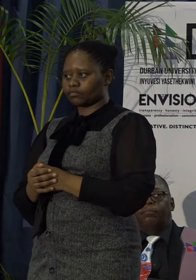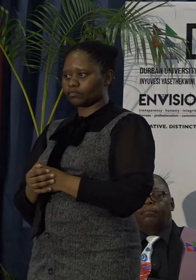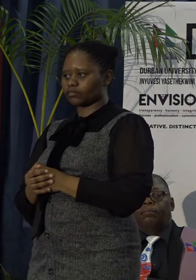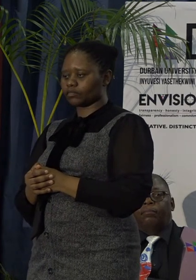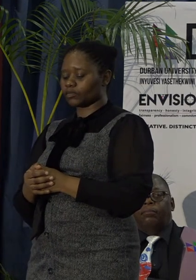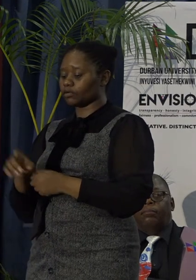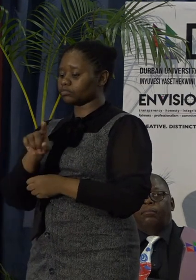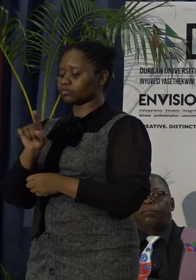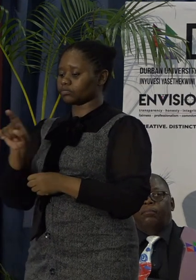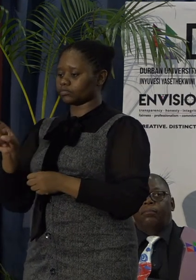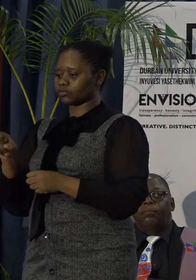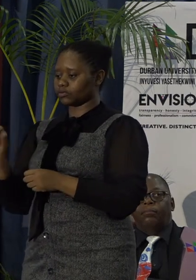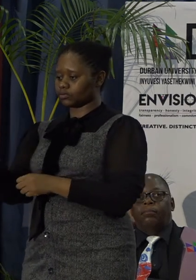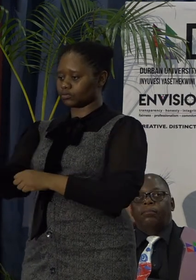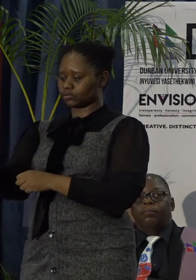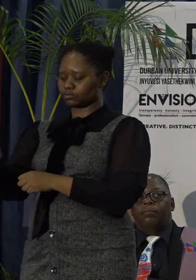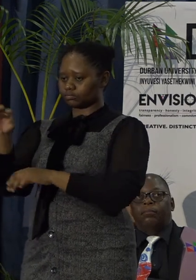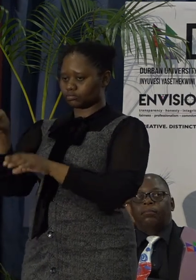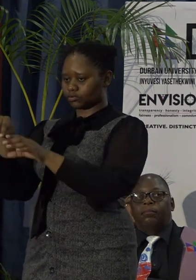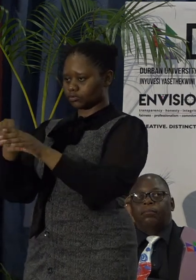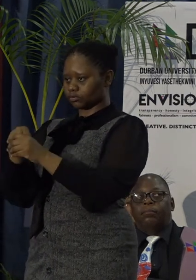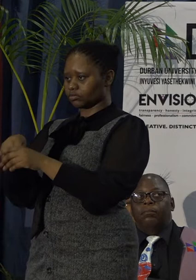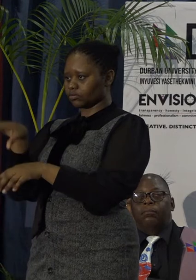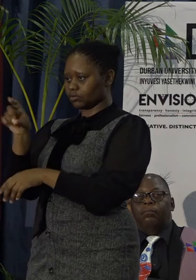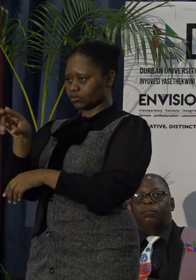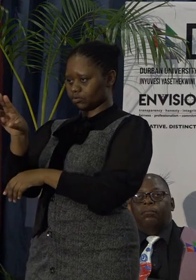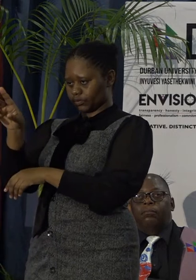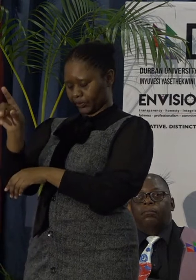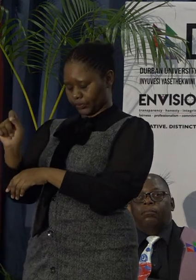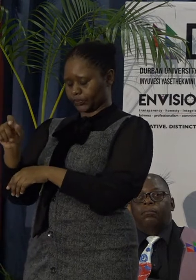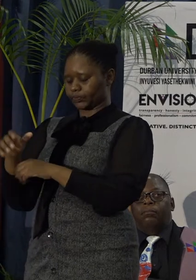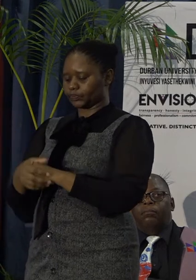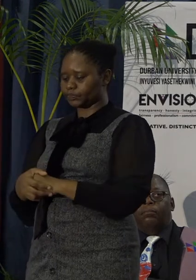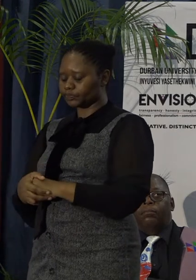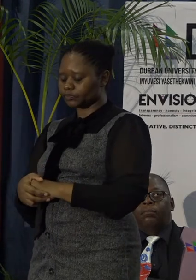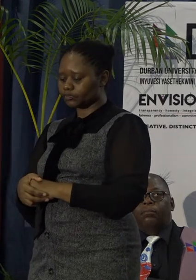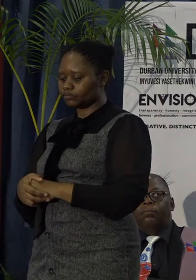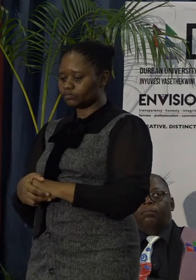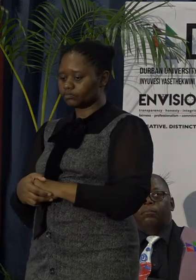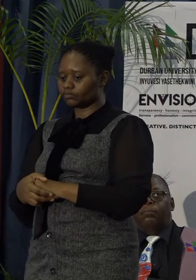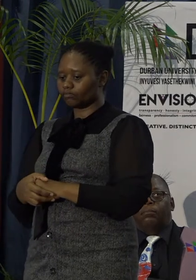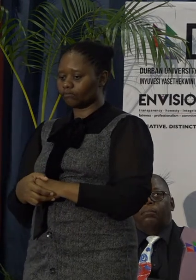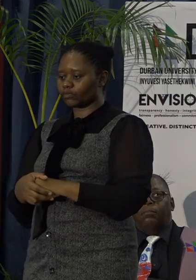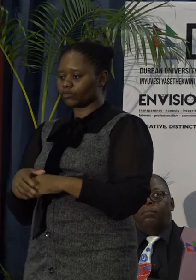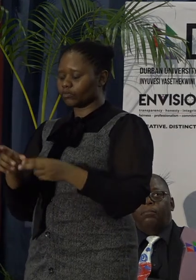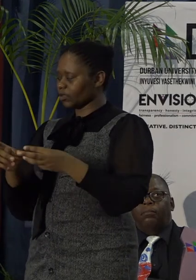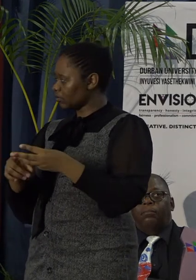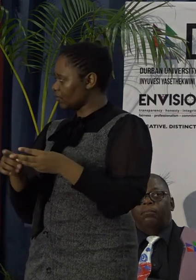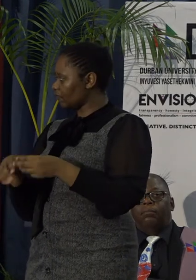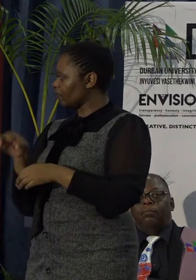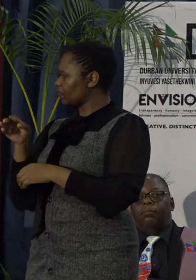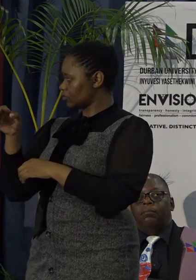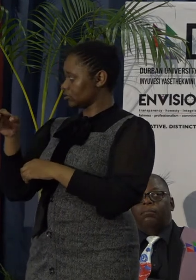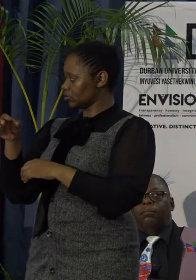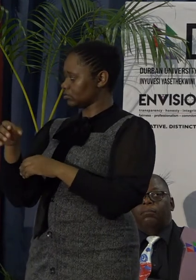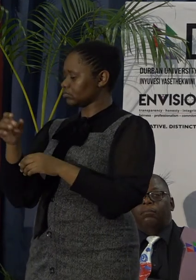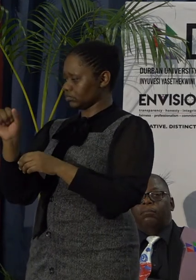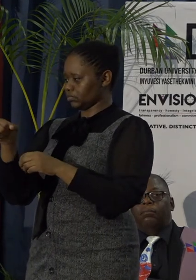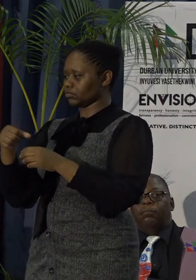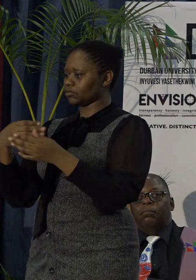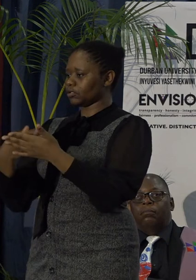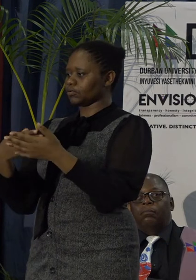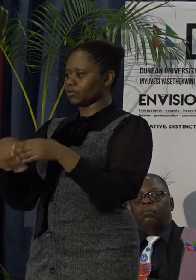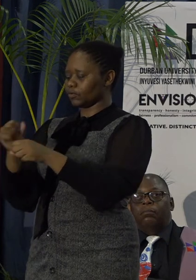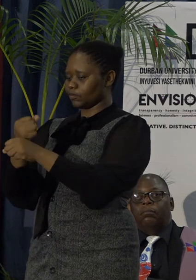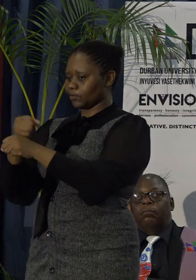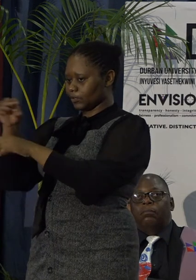Those will be soon part of DUT's footprint. So for the foreseeable future, you